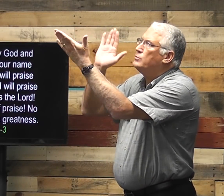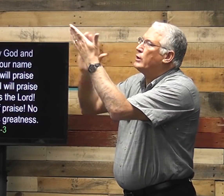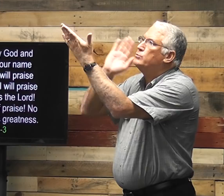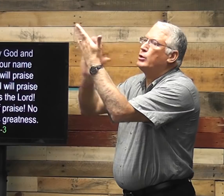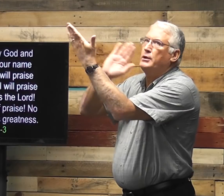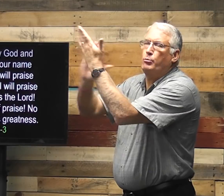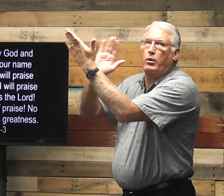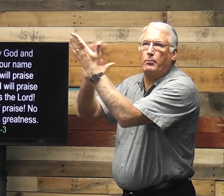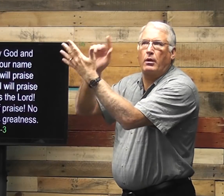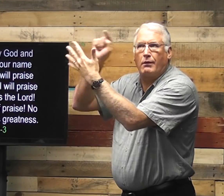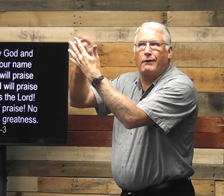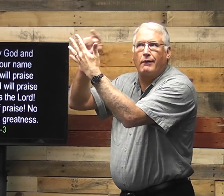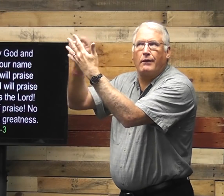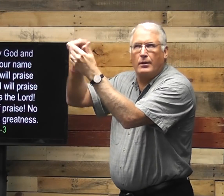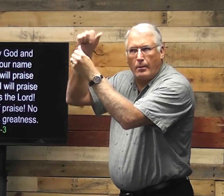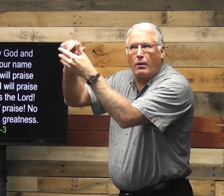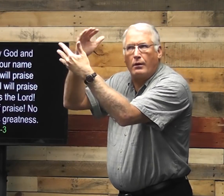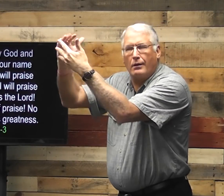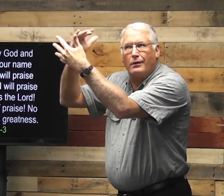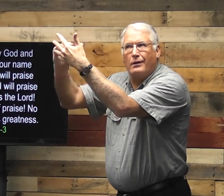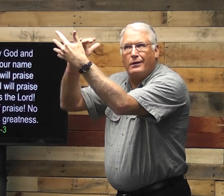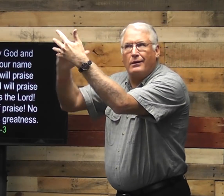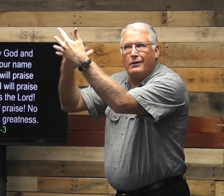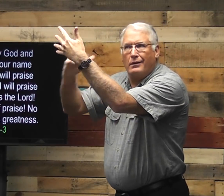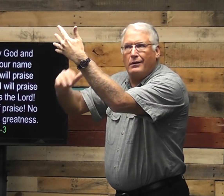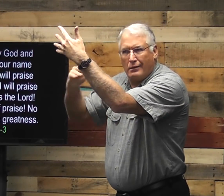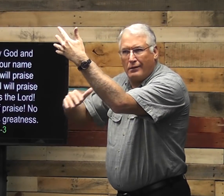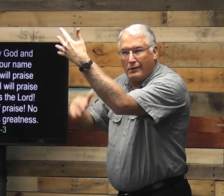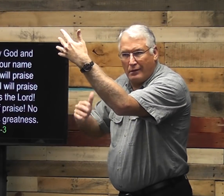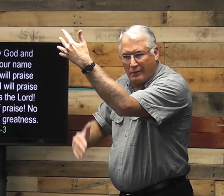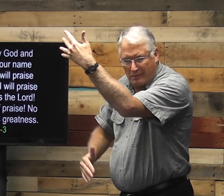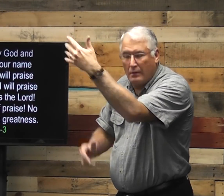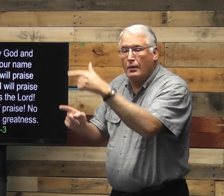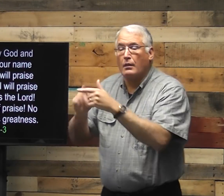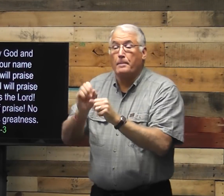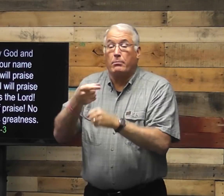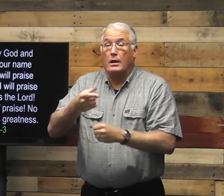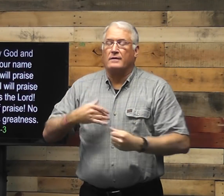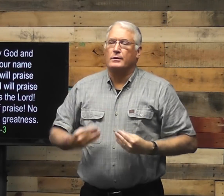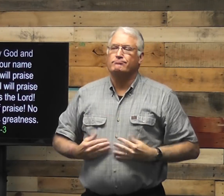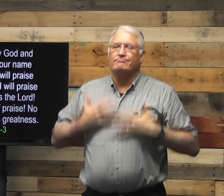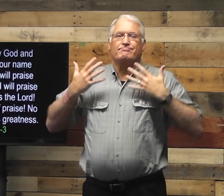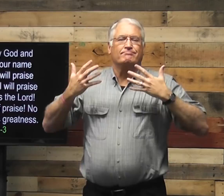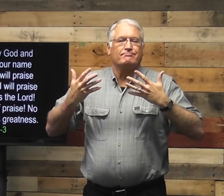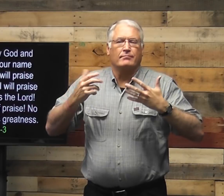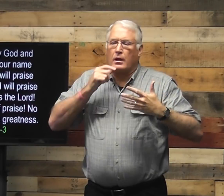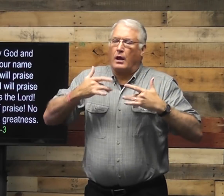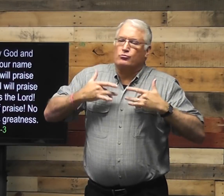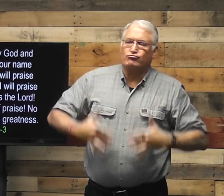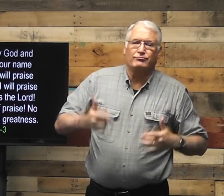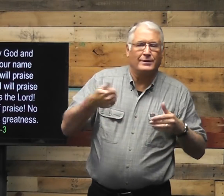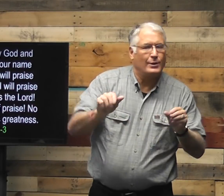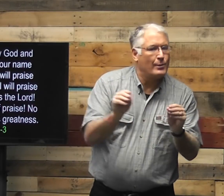praise God for all of these things. Just continual praise to make him feel